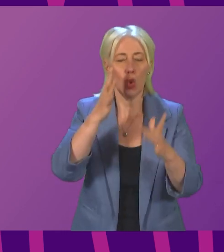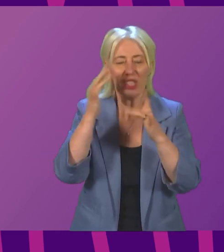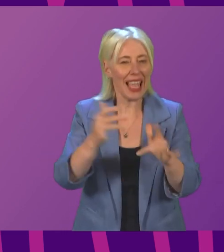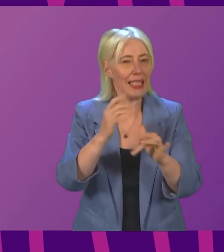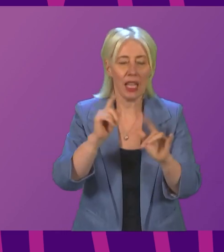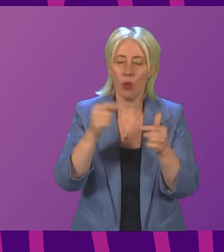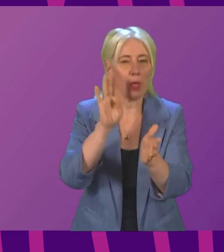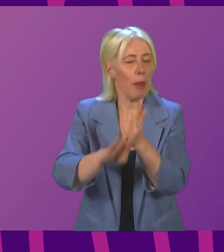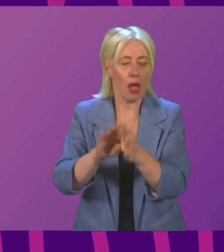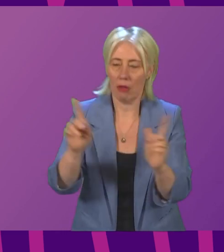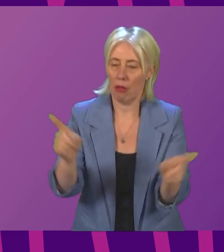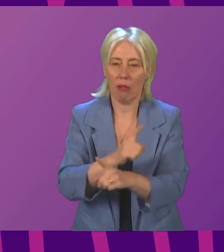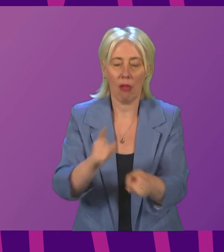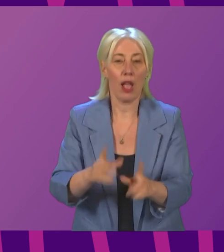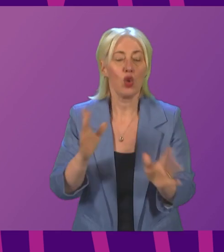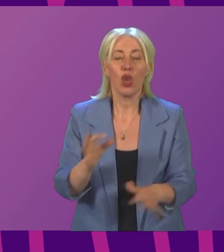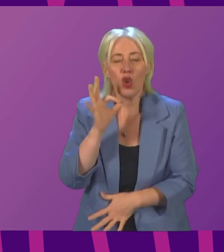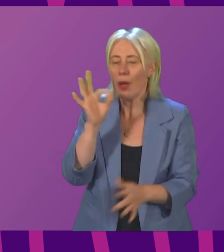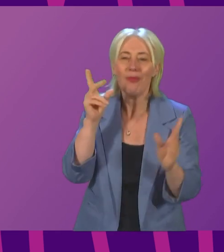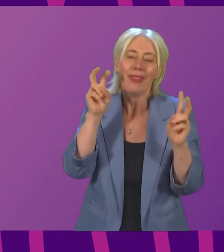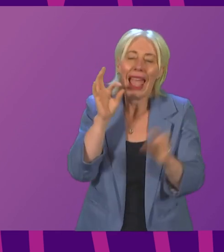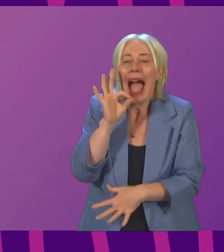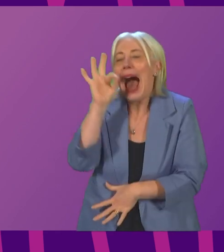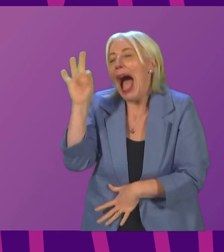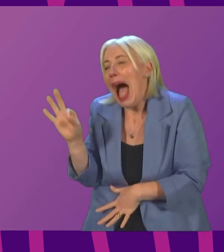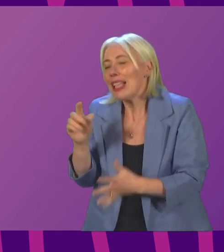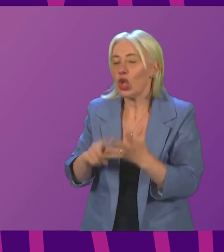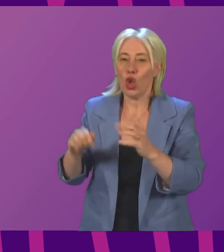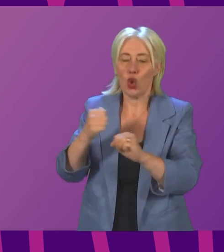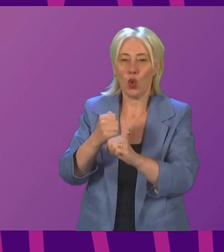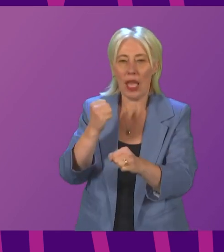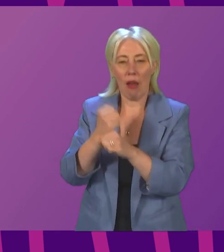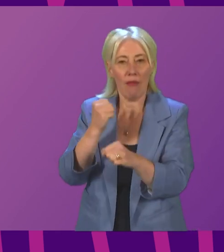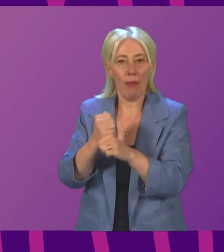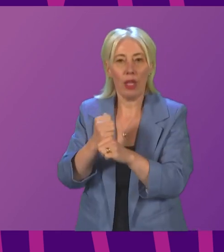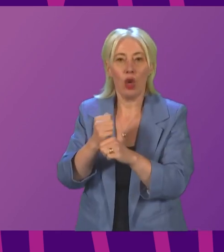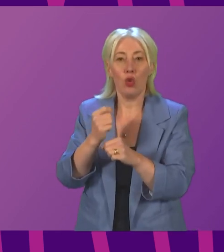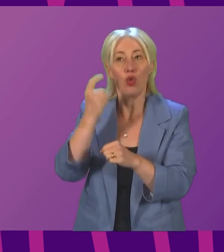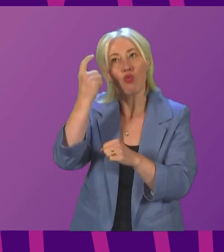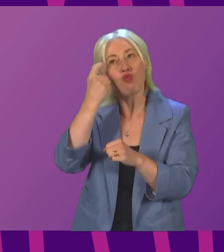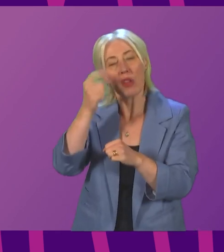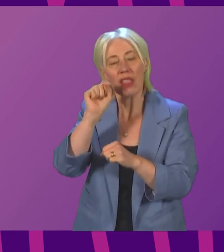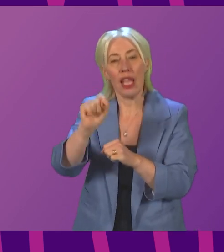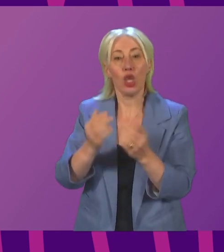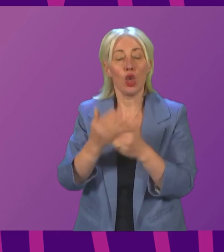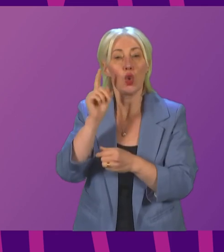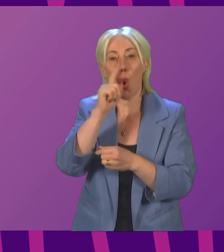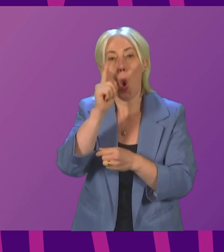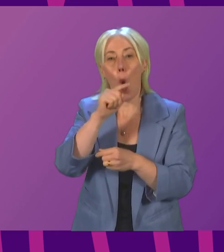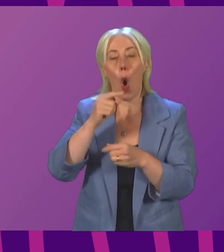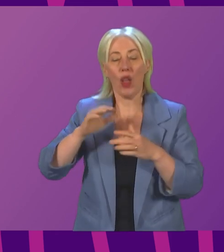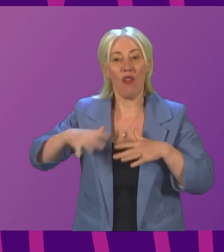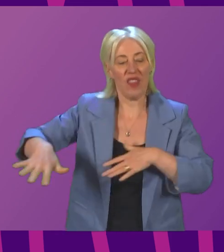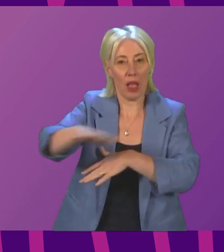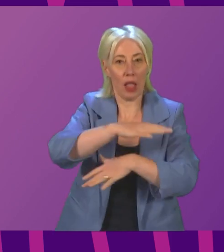The First Minister must do more than ask the UK Government to simply reassess the proposed oil fields. Time is running out. Will the First